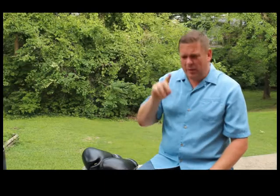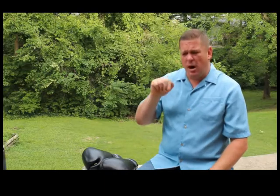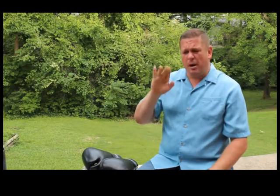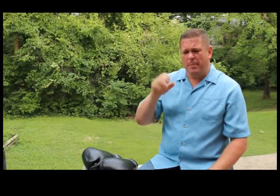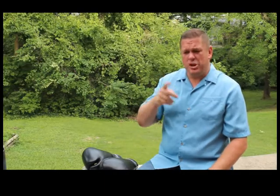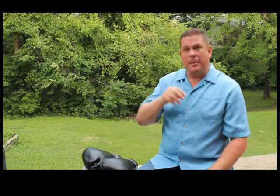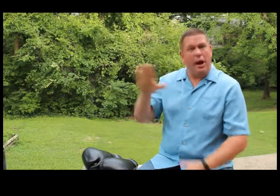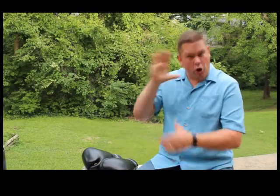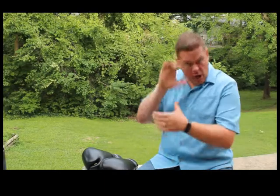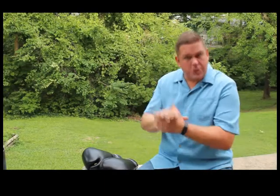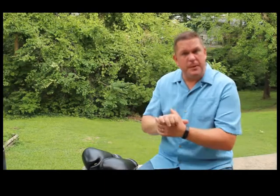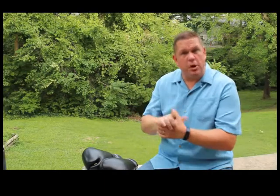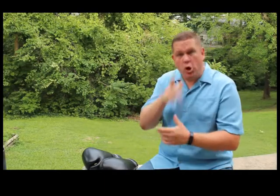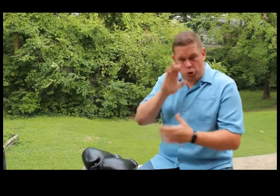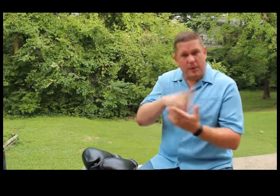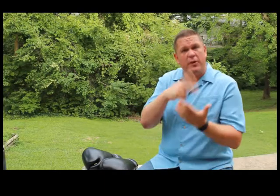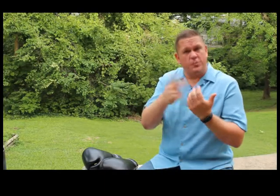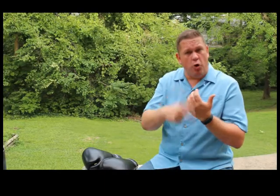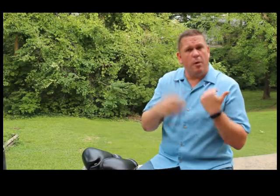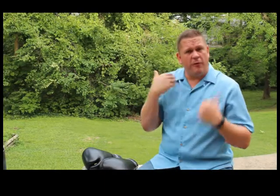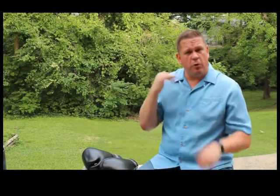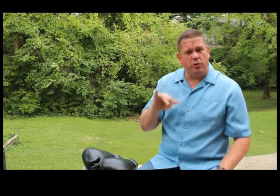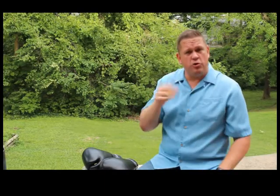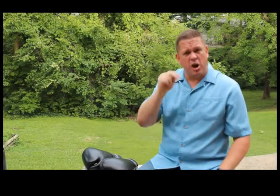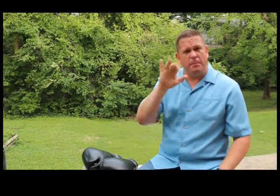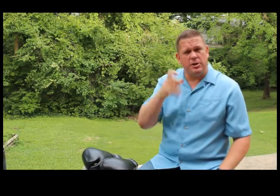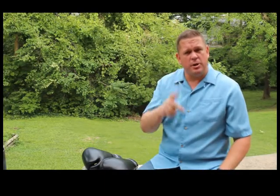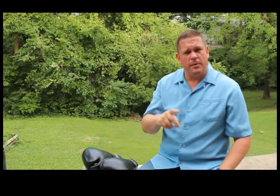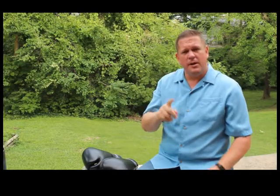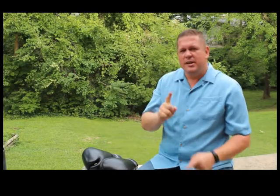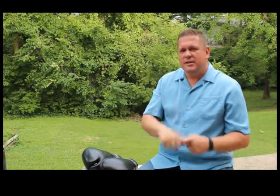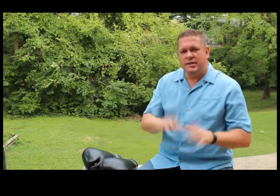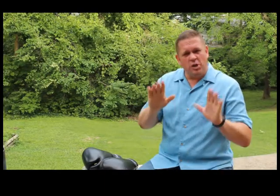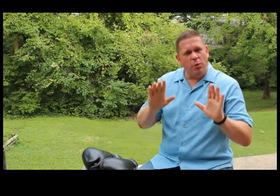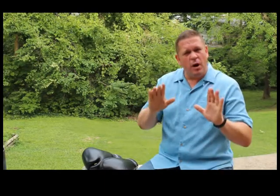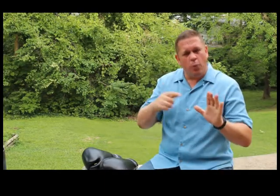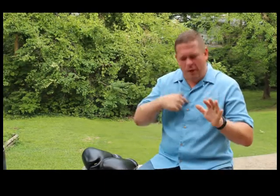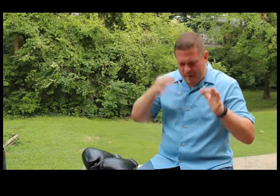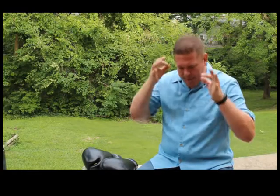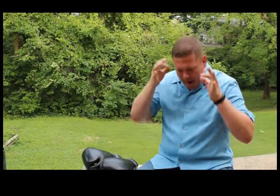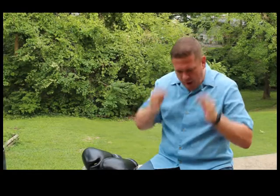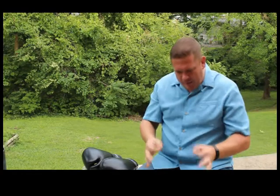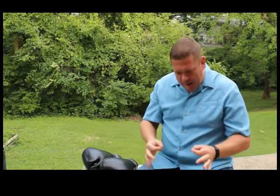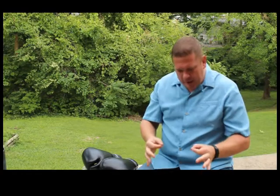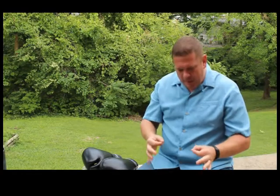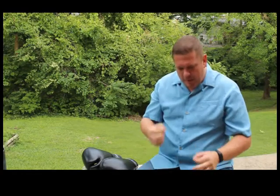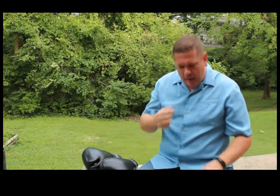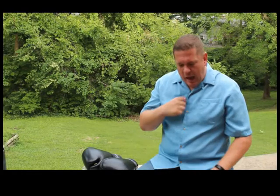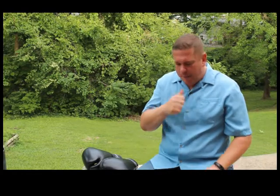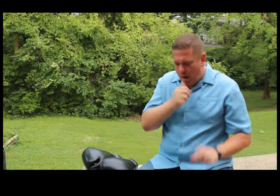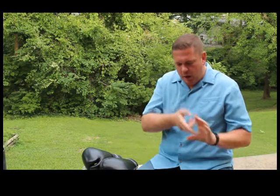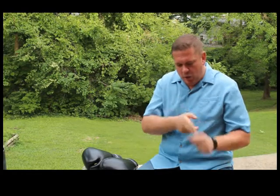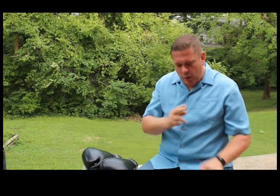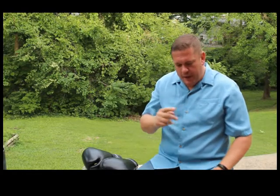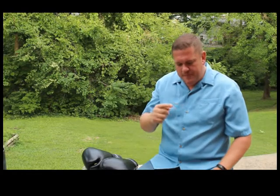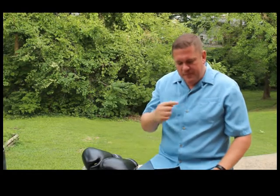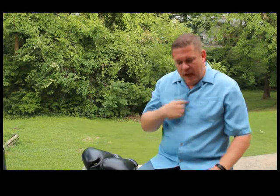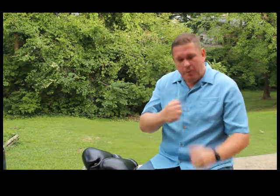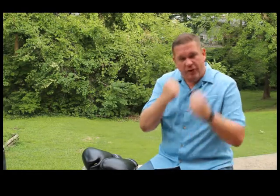Donna Bishop, and her husband who's been on this program before too, John Bishop. You know what? We've made our mind up. I'm not going to quit. I'm going to